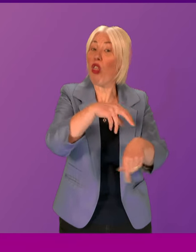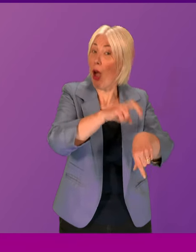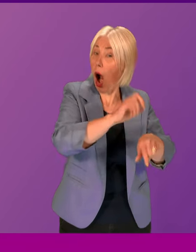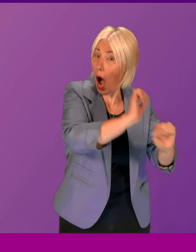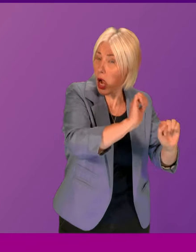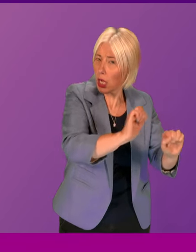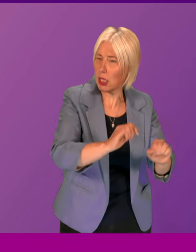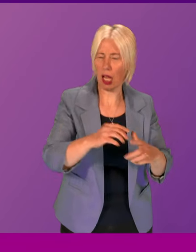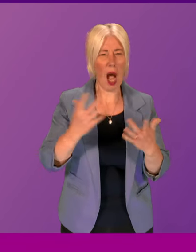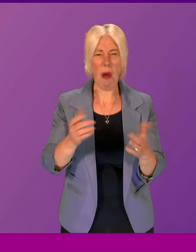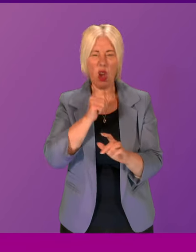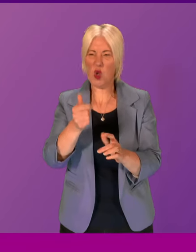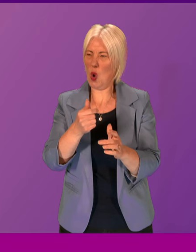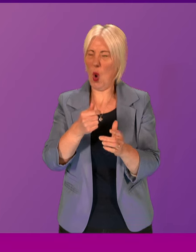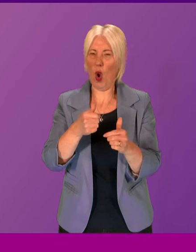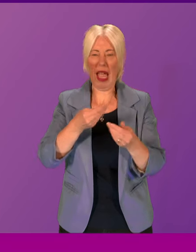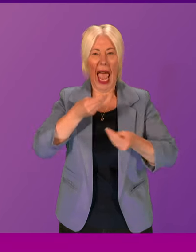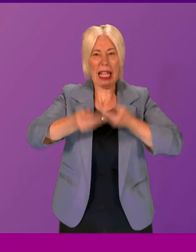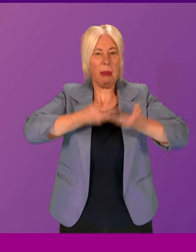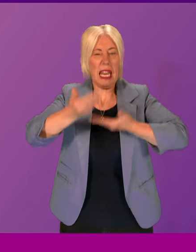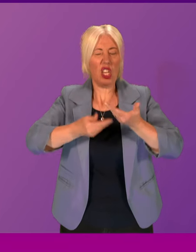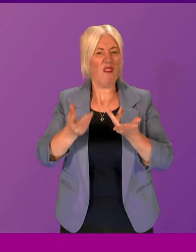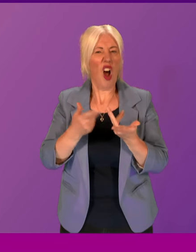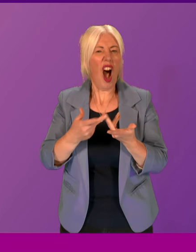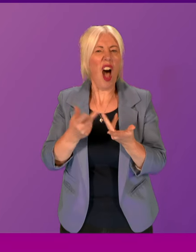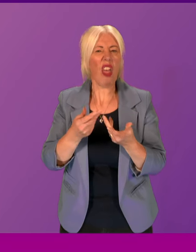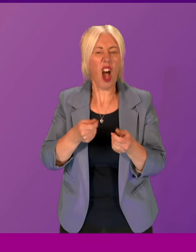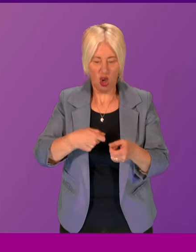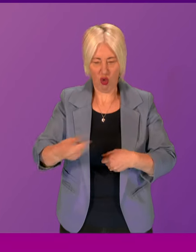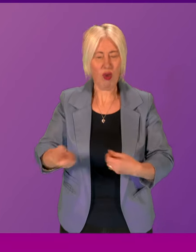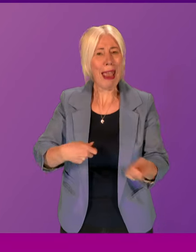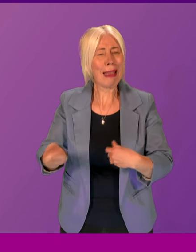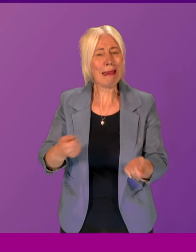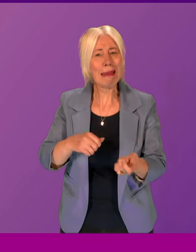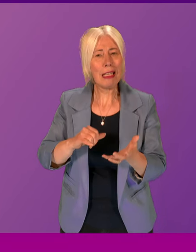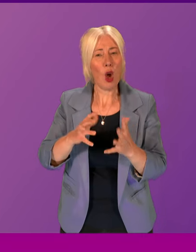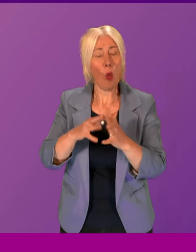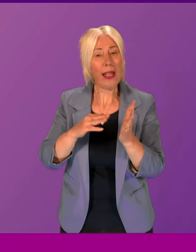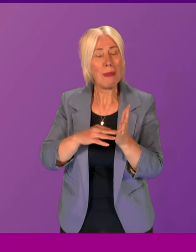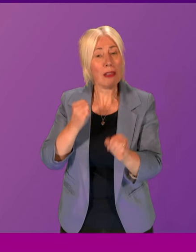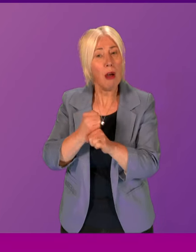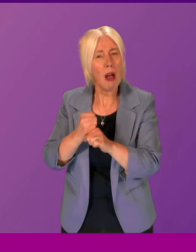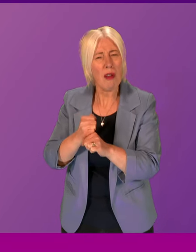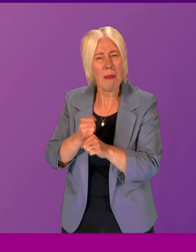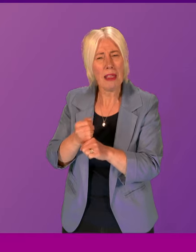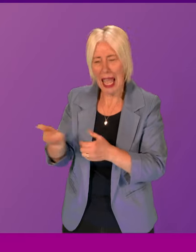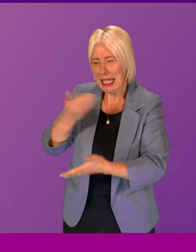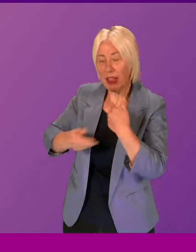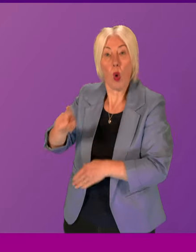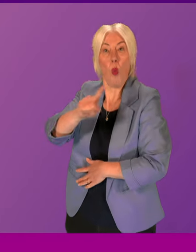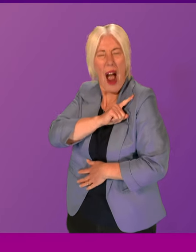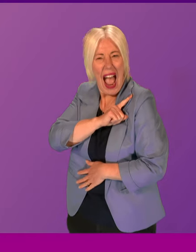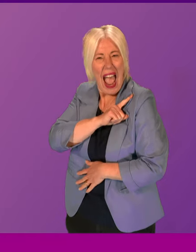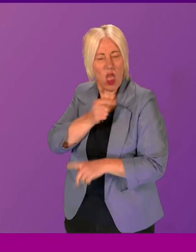rationale for it for other trade. Has the Westminster Government shared why it intends to impose this regime?